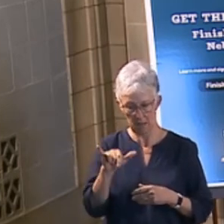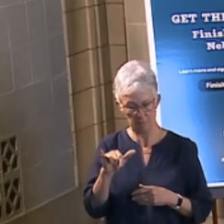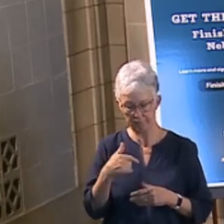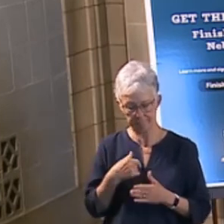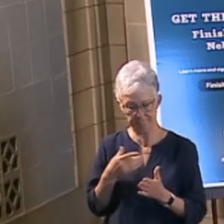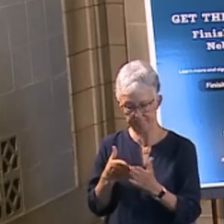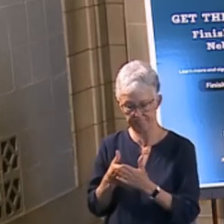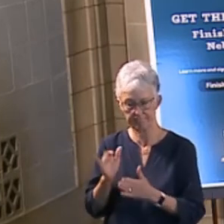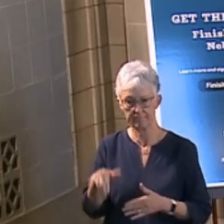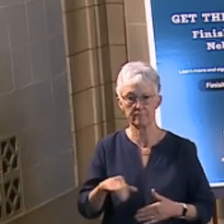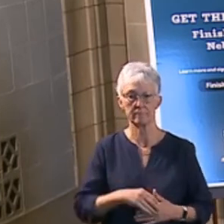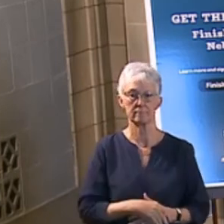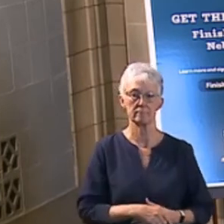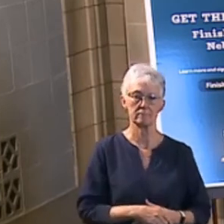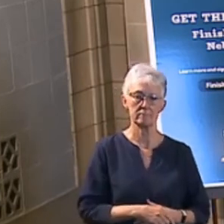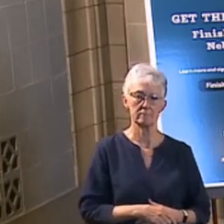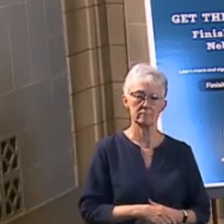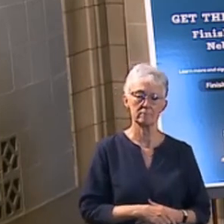Yeah, Andrew.